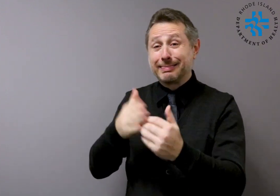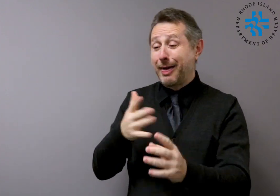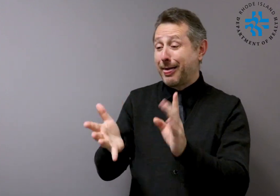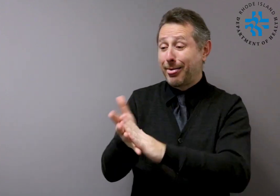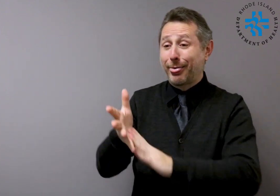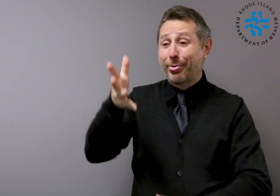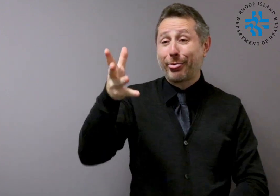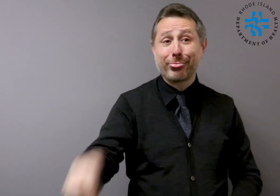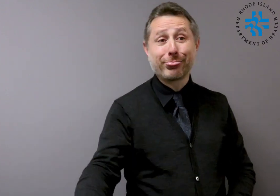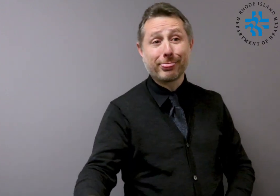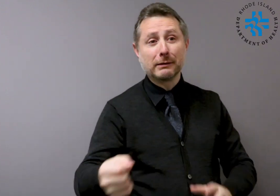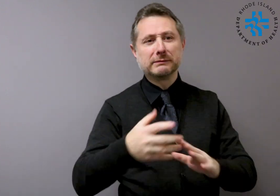disinfectant.